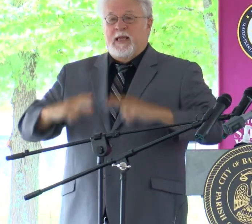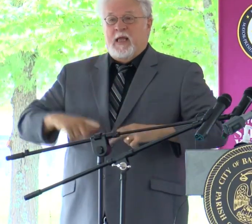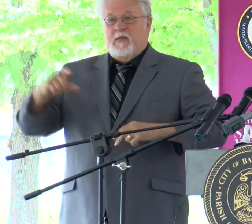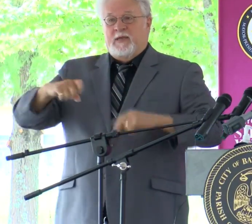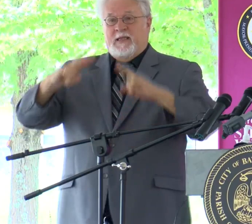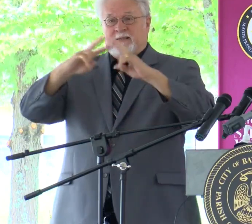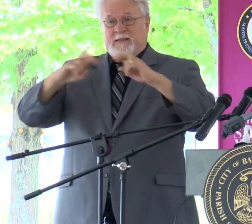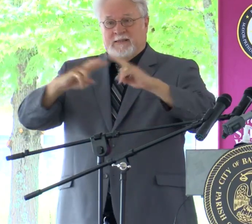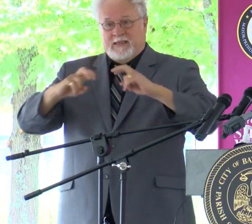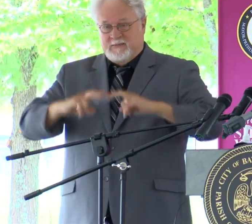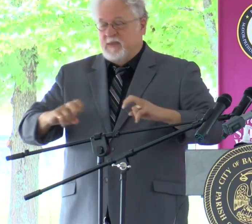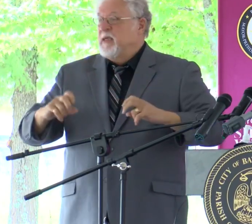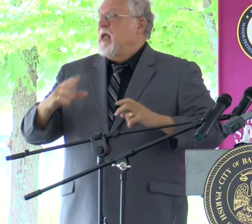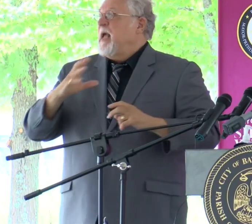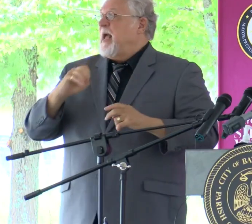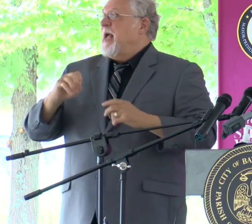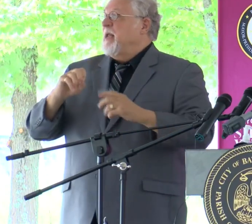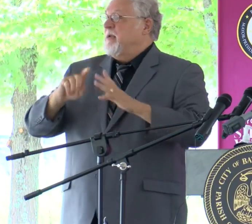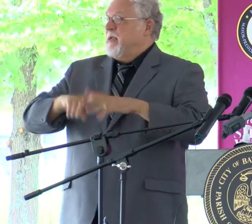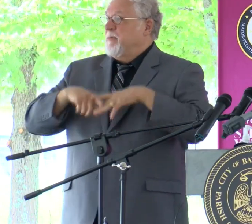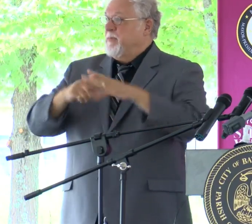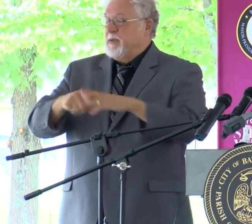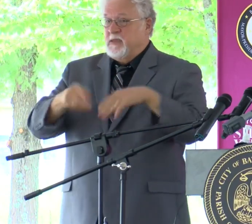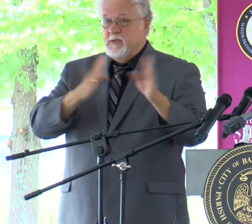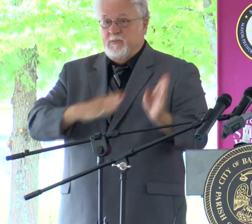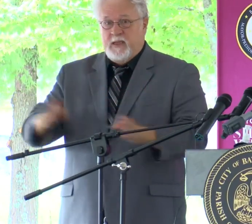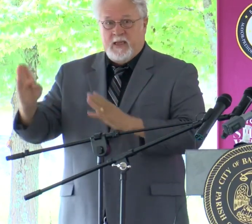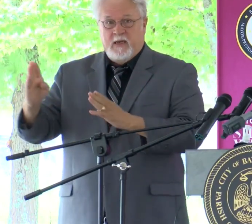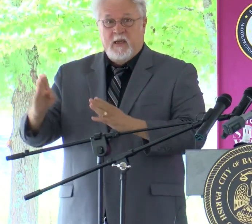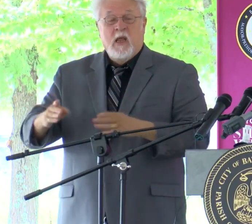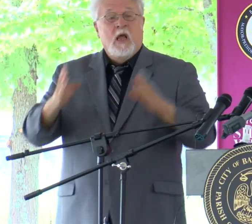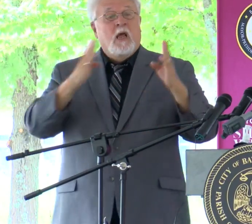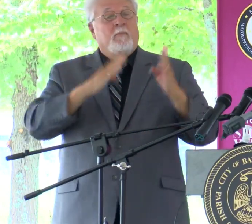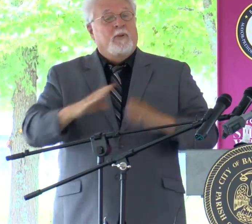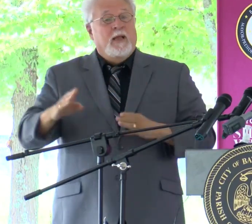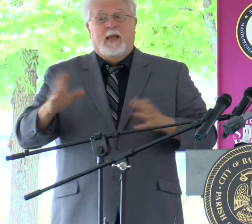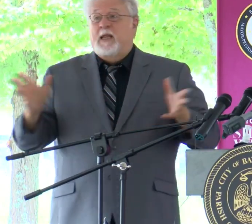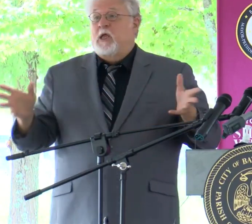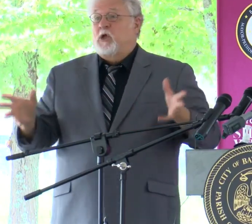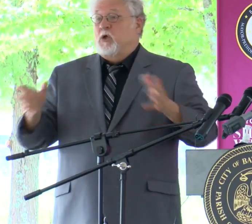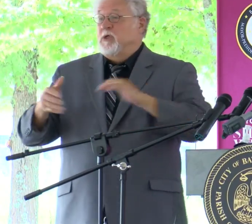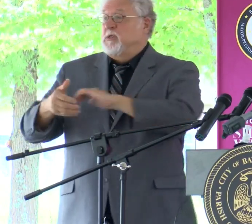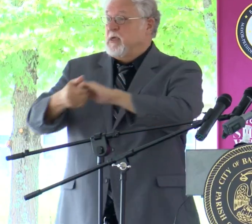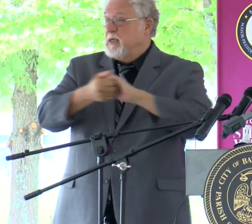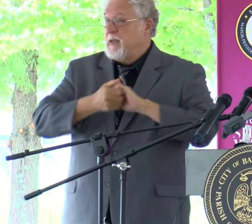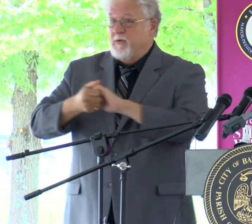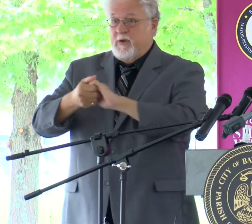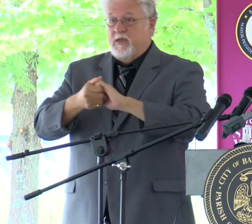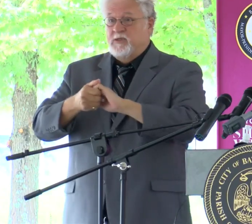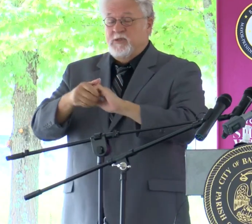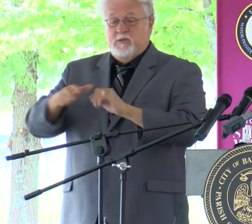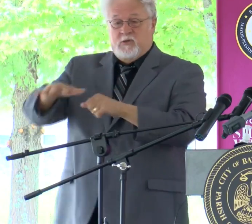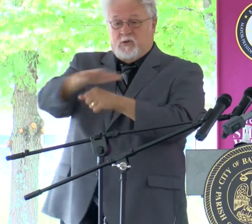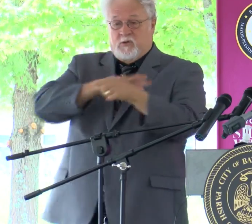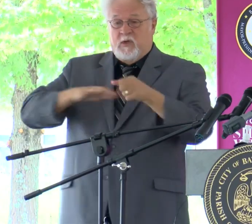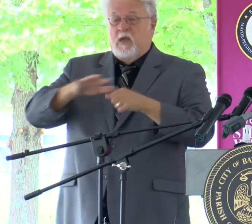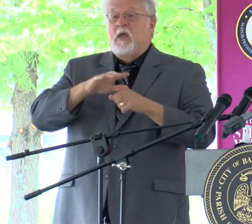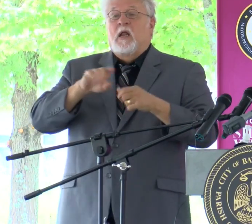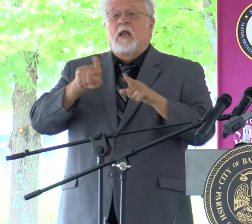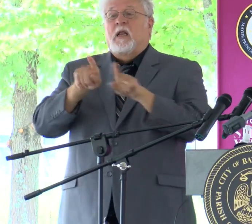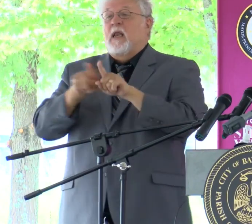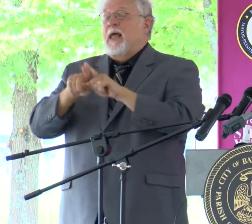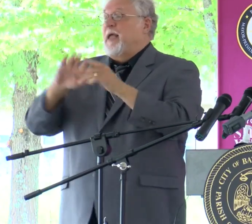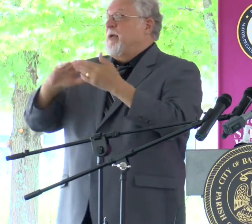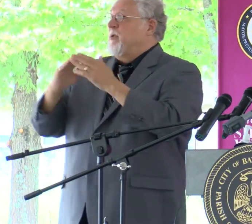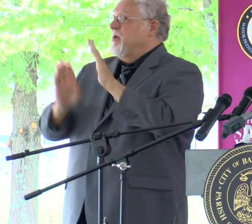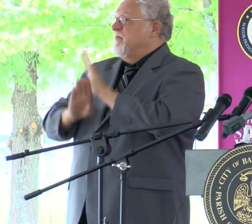assessment and implementation plan. The plan encourages collaboration across sectors, such as community